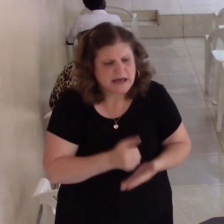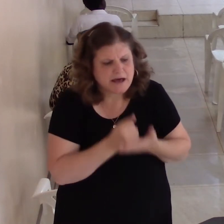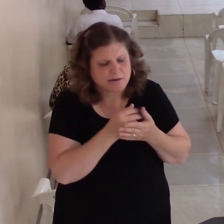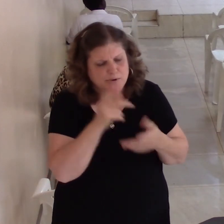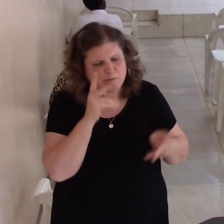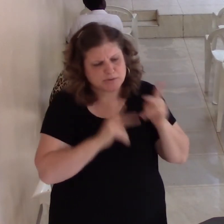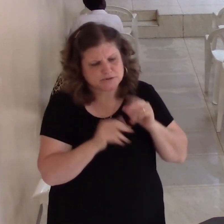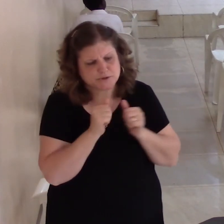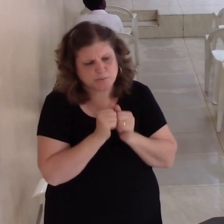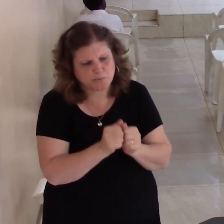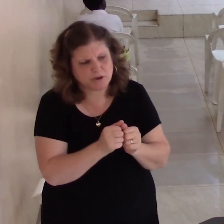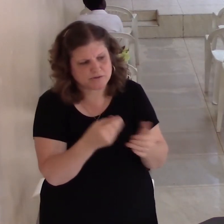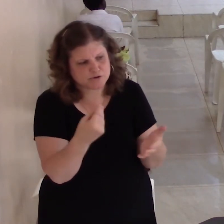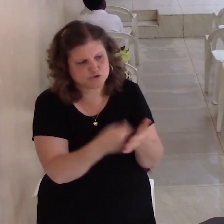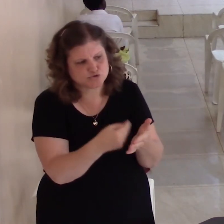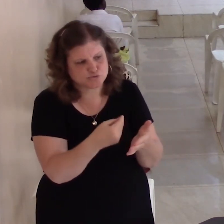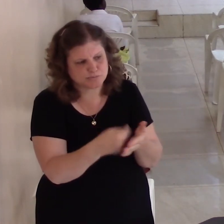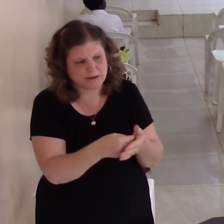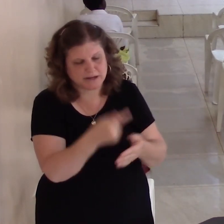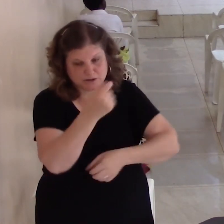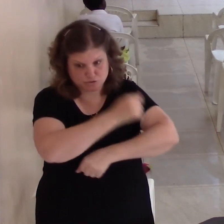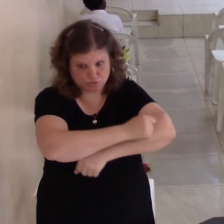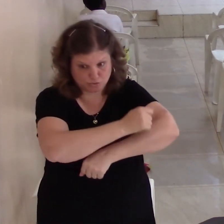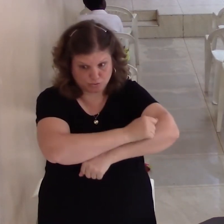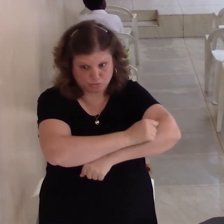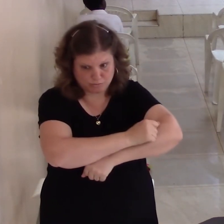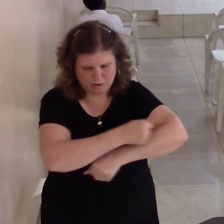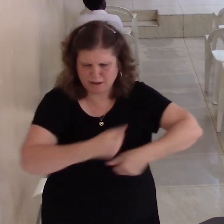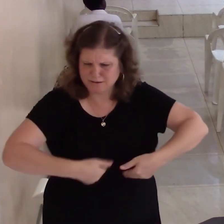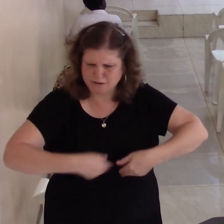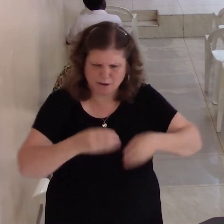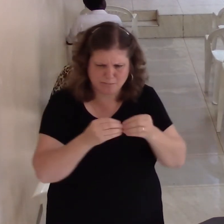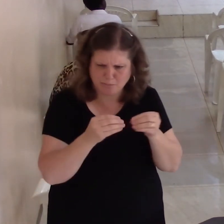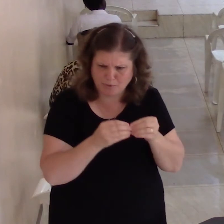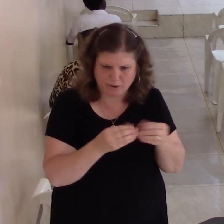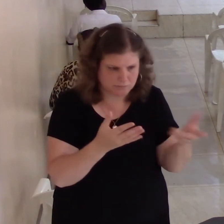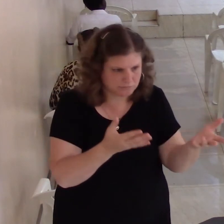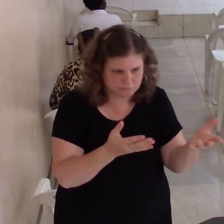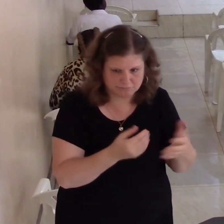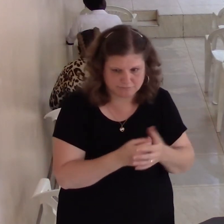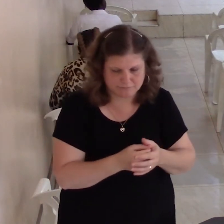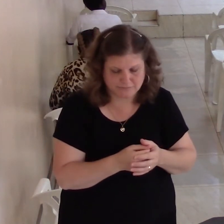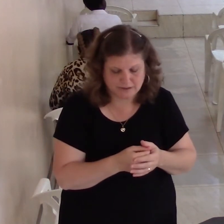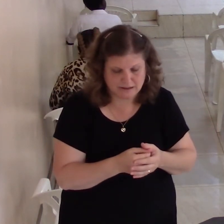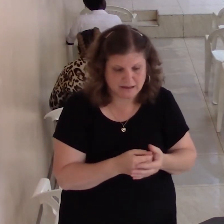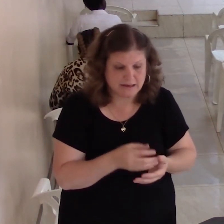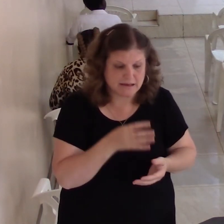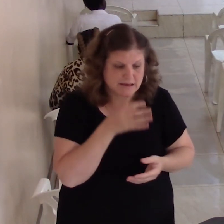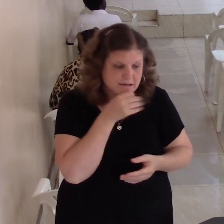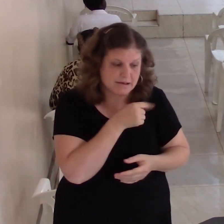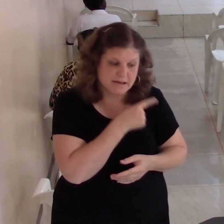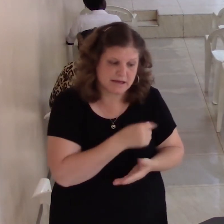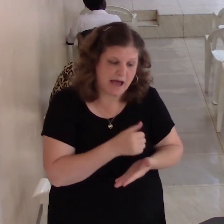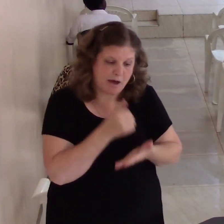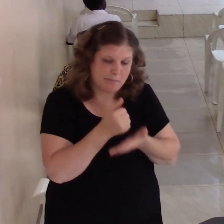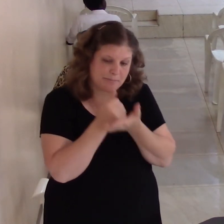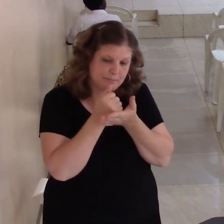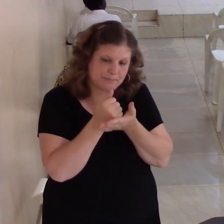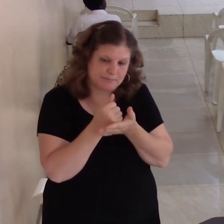This is your young wife who never met before yet. The boy does you know with a pre-solde and you know that actually